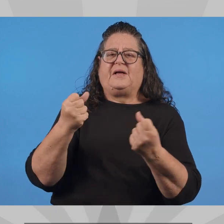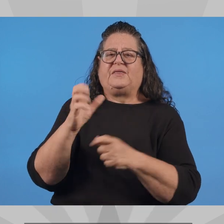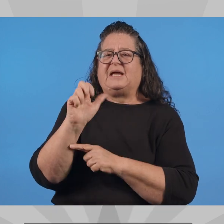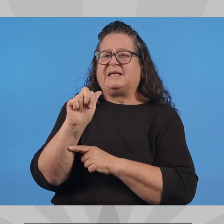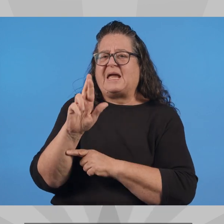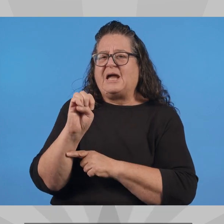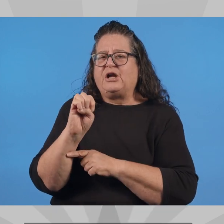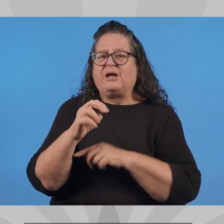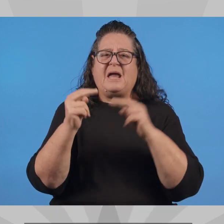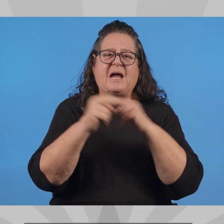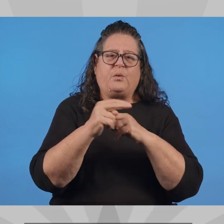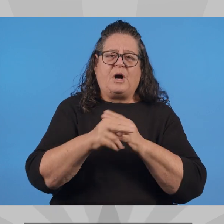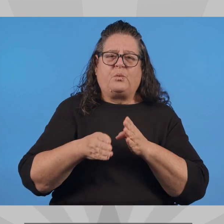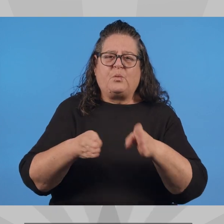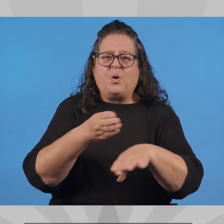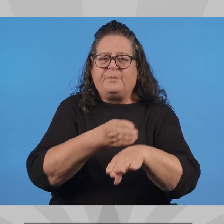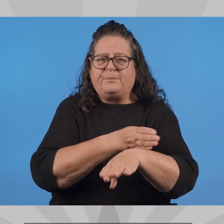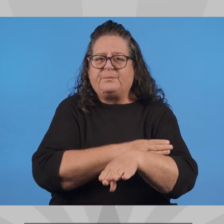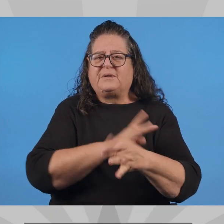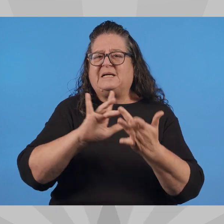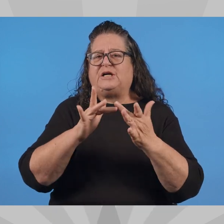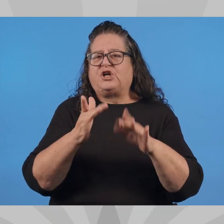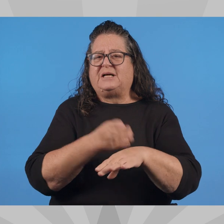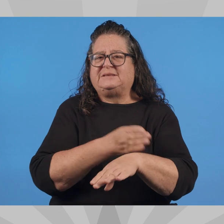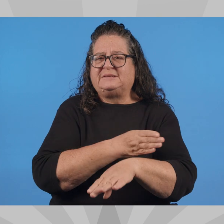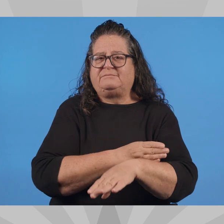And this is clearly a top priority.